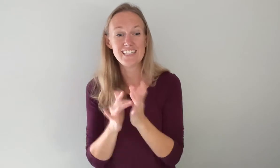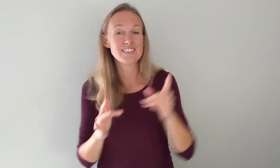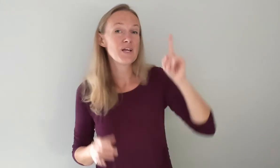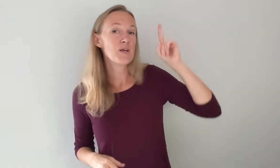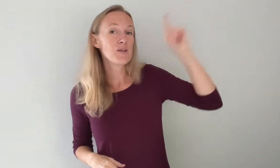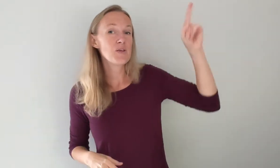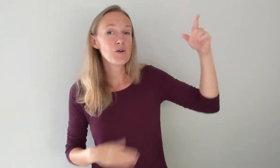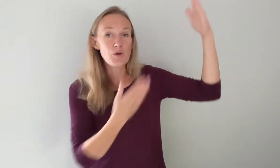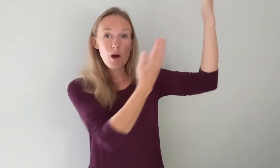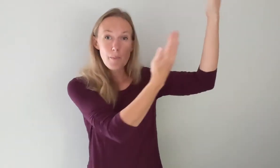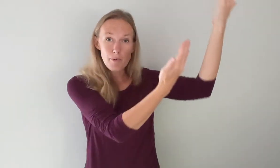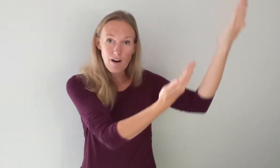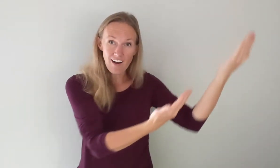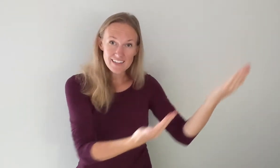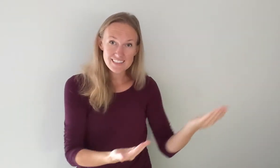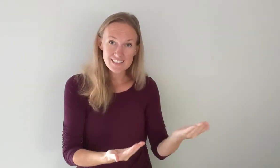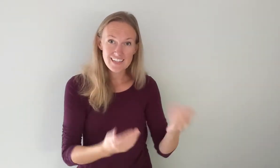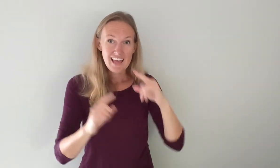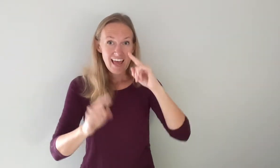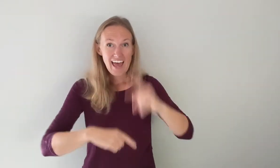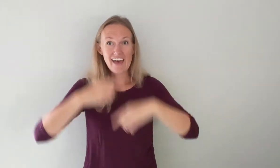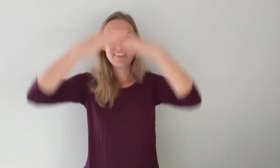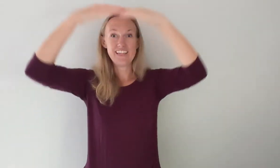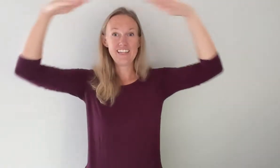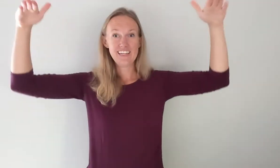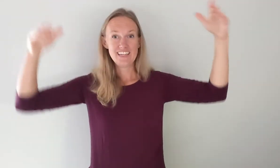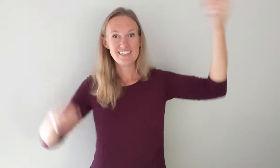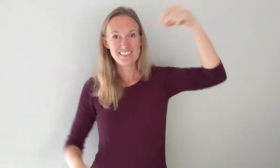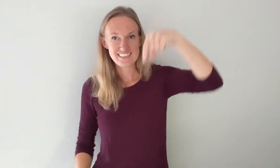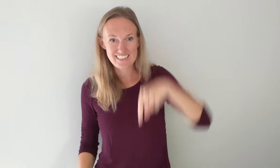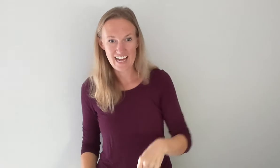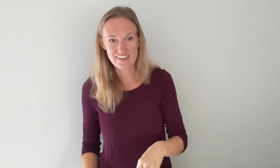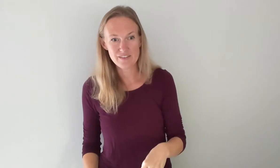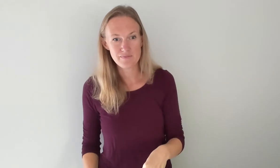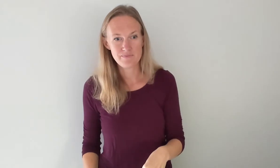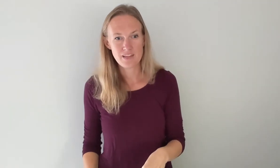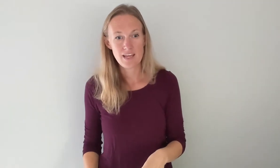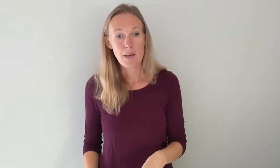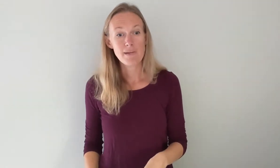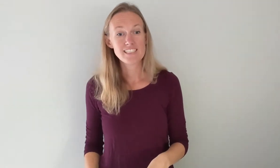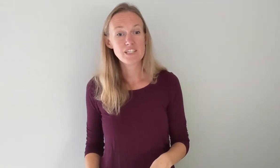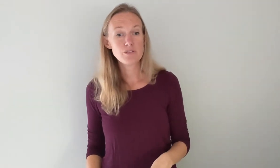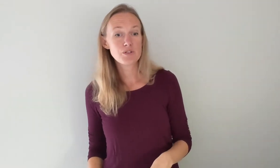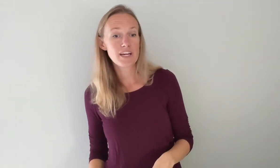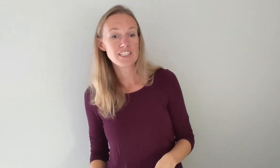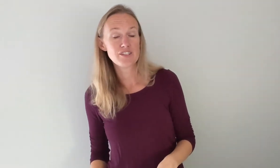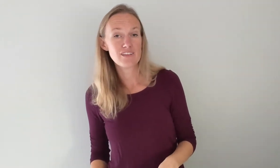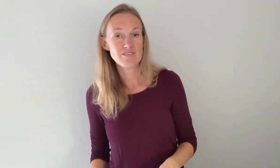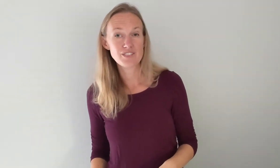you brought heaven down my sin was great your love was